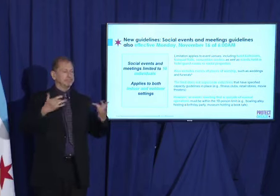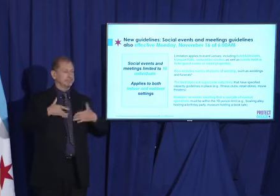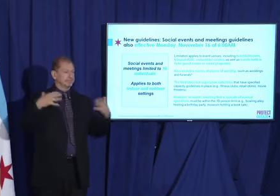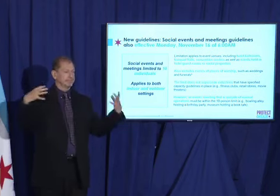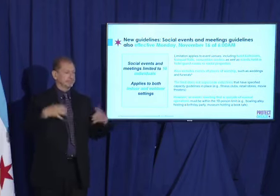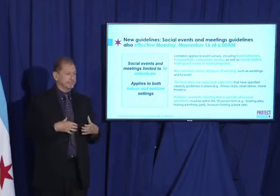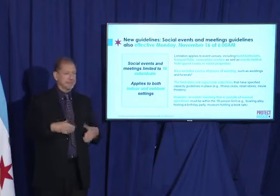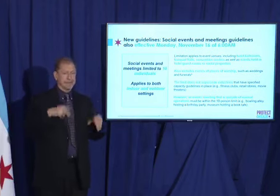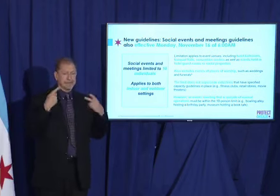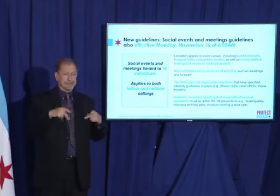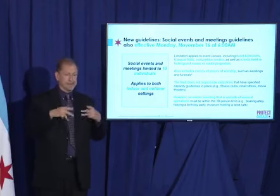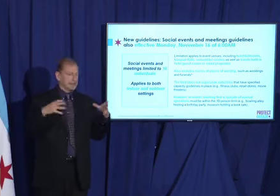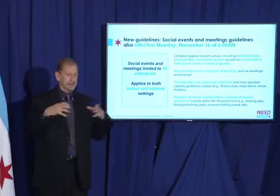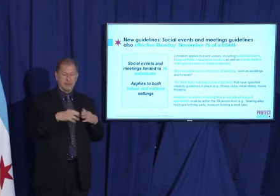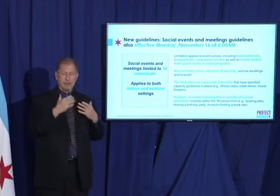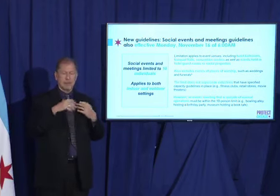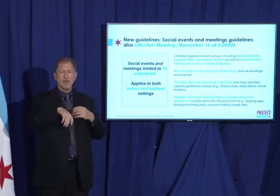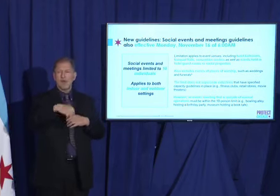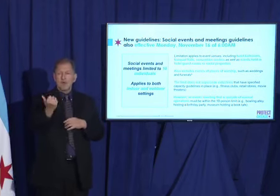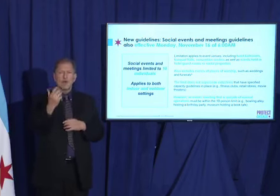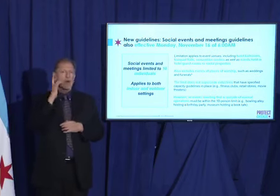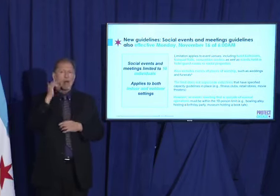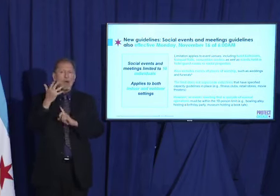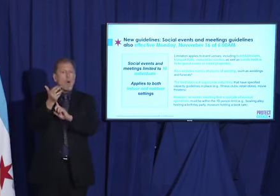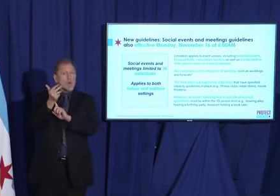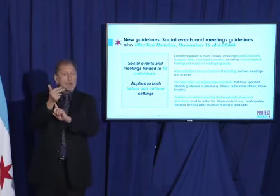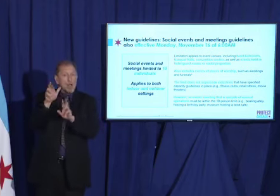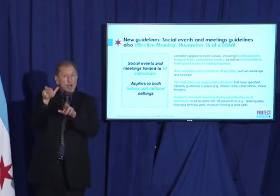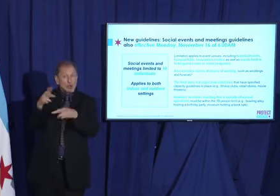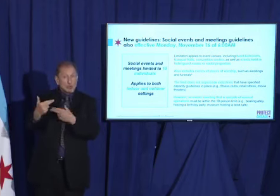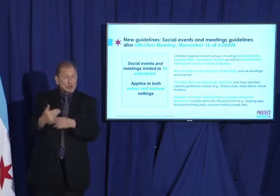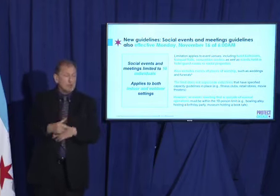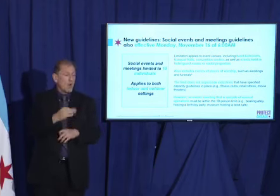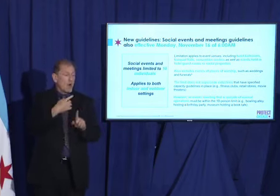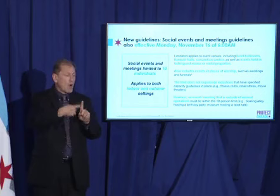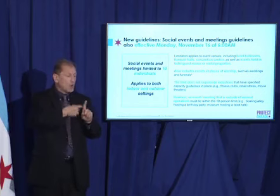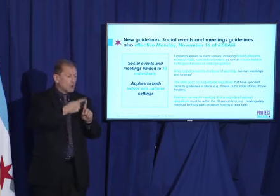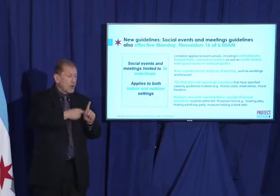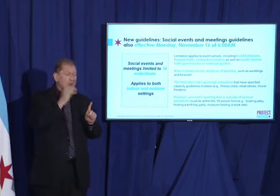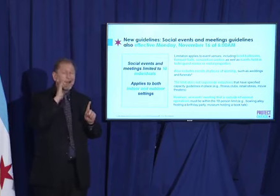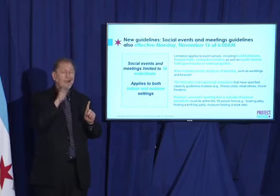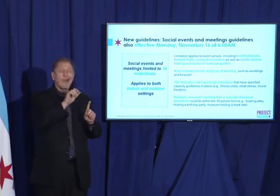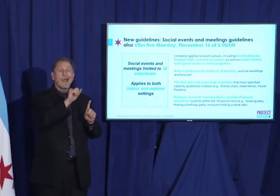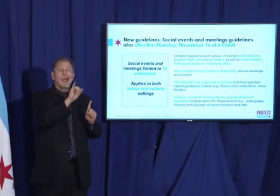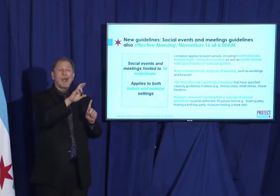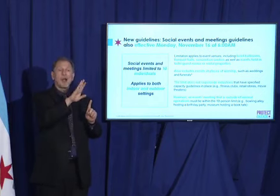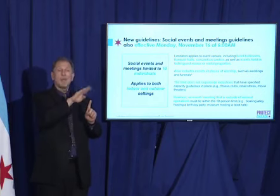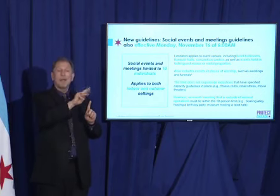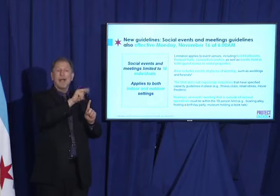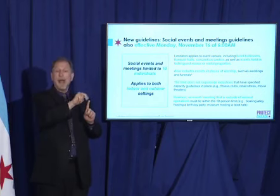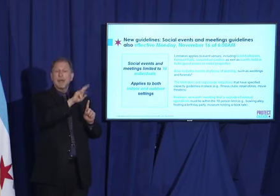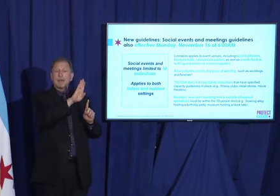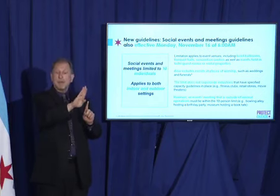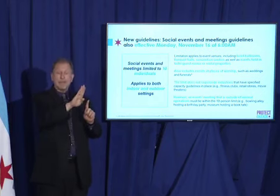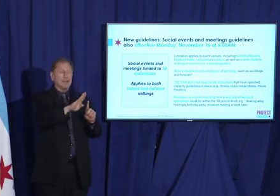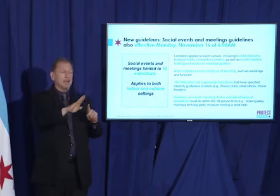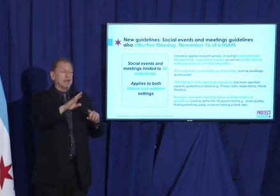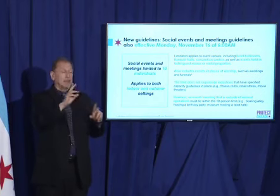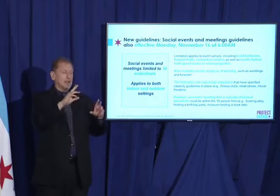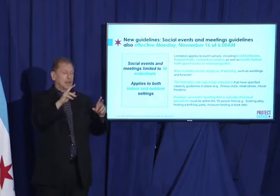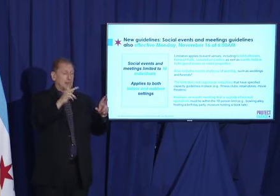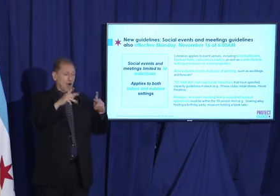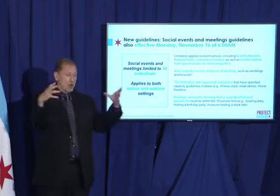and alternative event venues such as hotel rooms and rental properties like Airbnbs. Let me just pause on this for a moment.